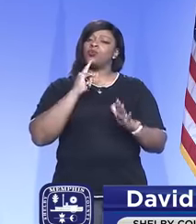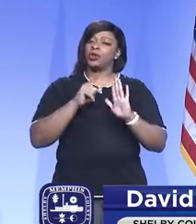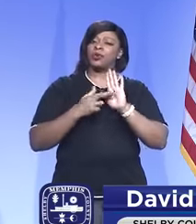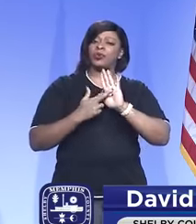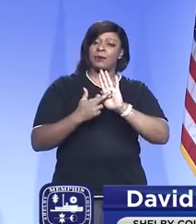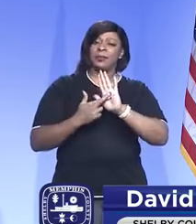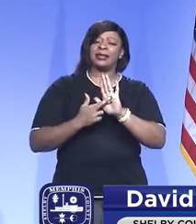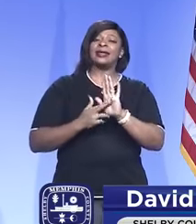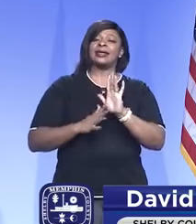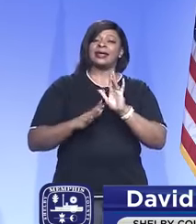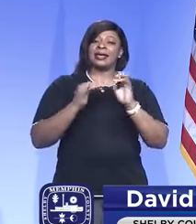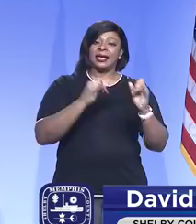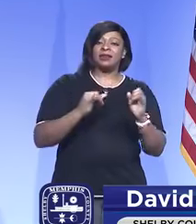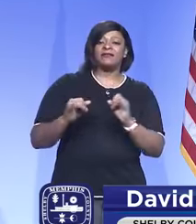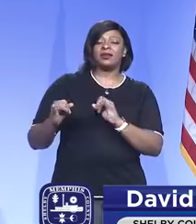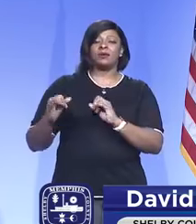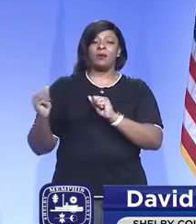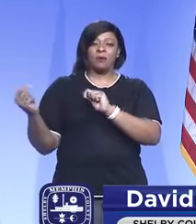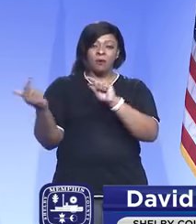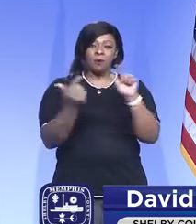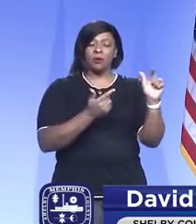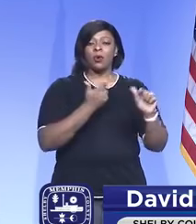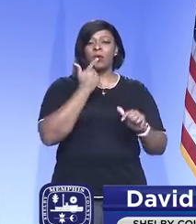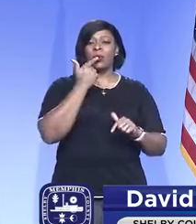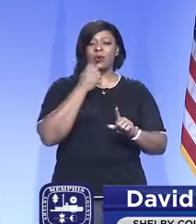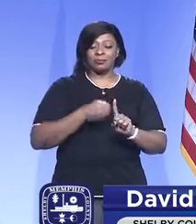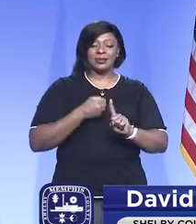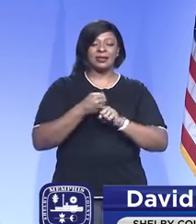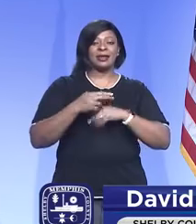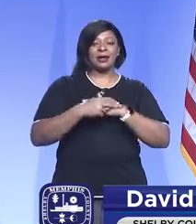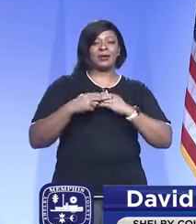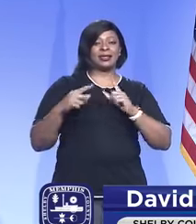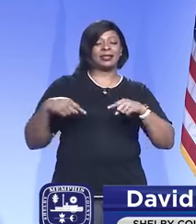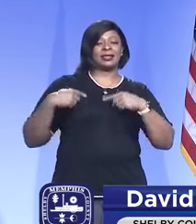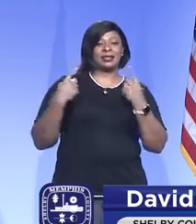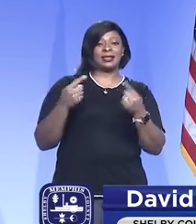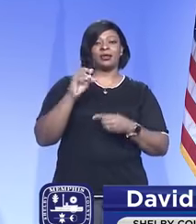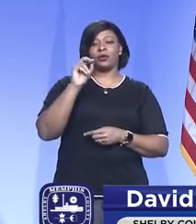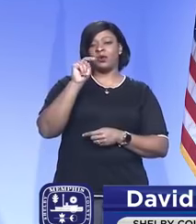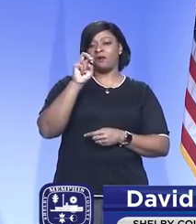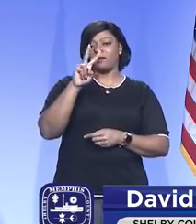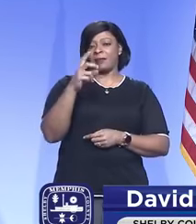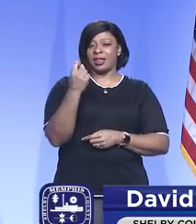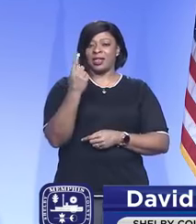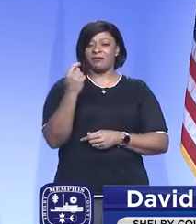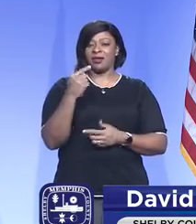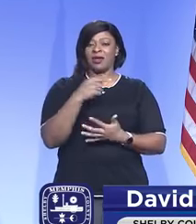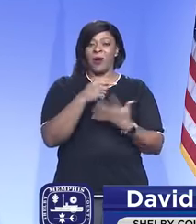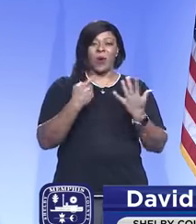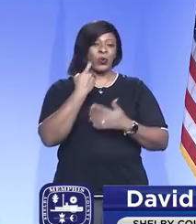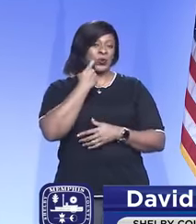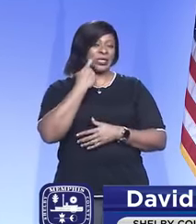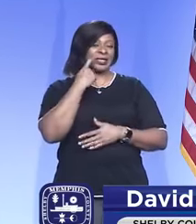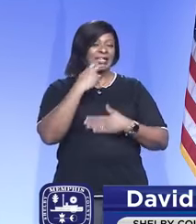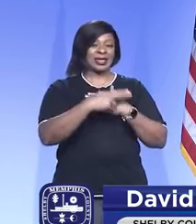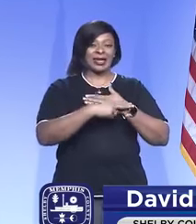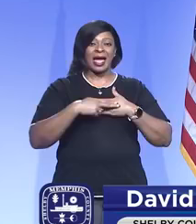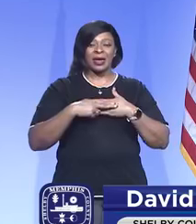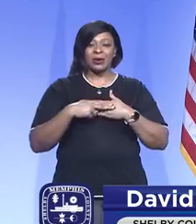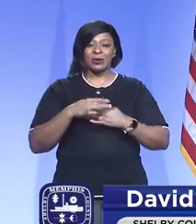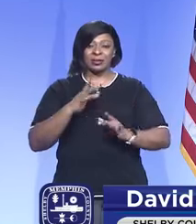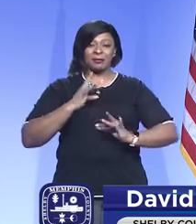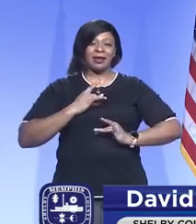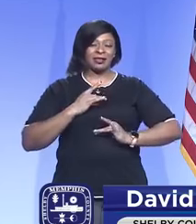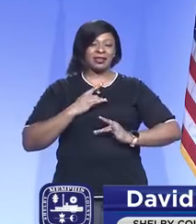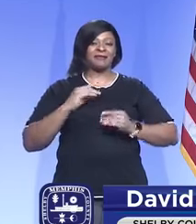individuals, all of whom were diagnosed since the 11th of November. So these are all recently diagnosed cases,